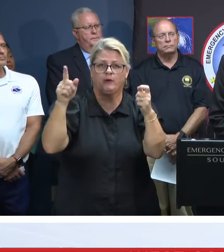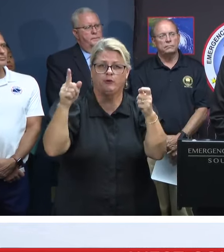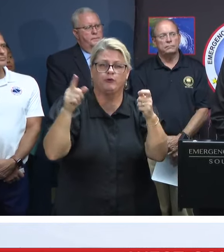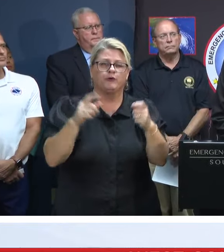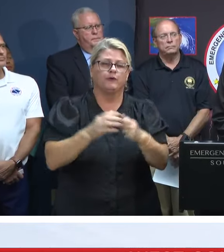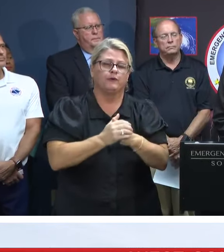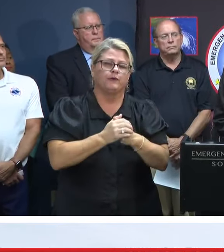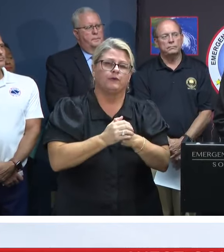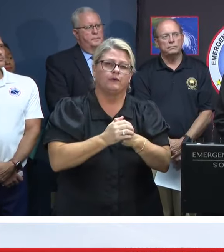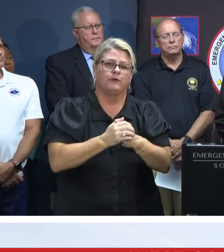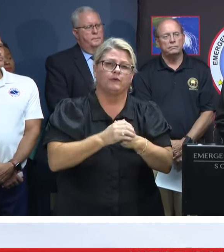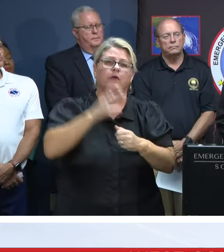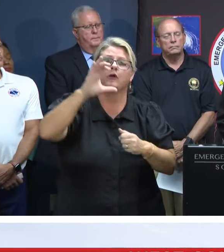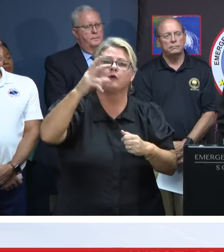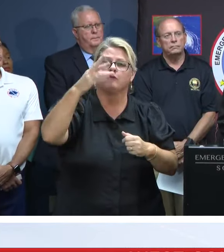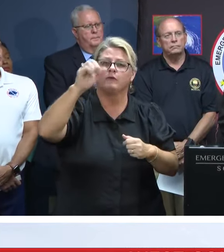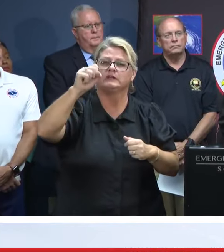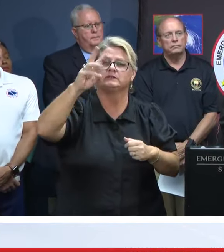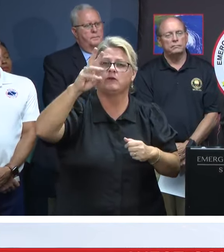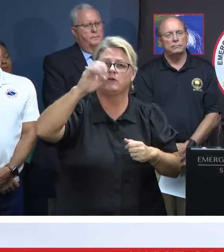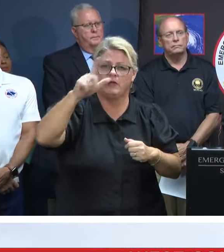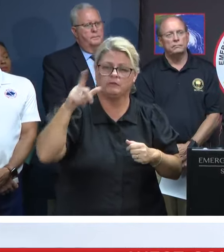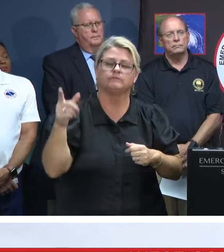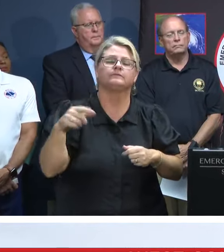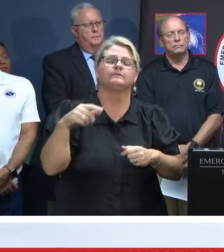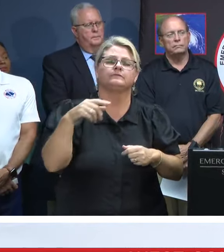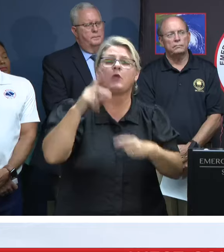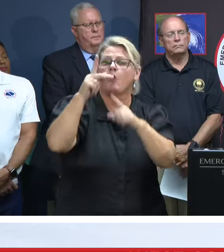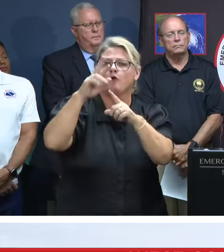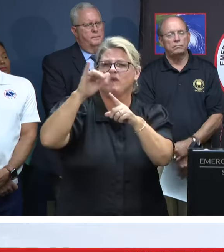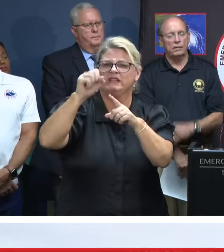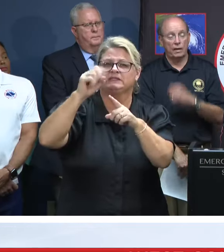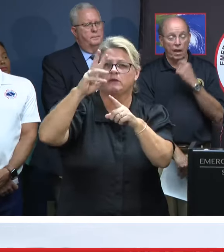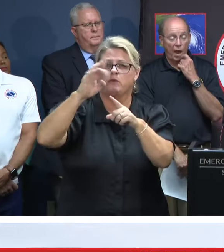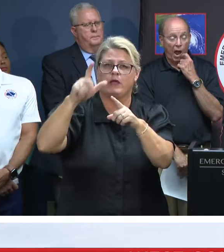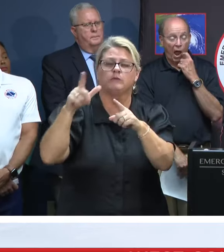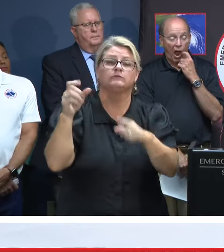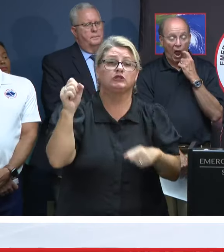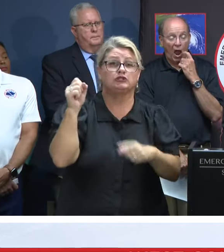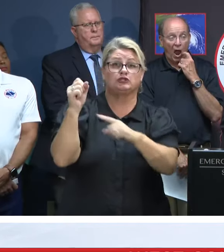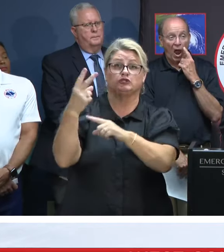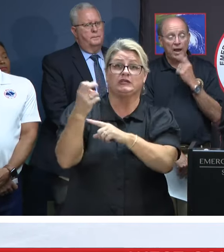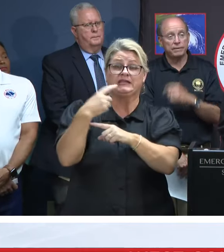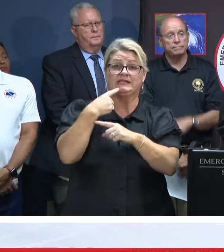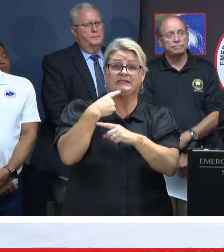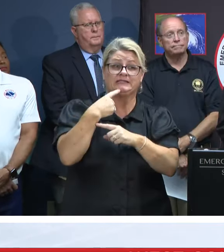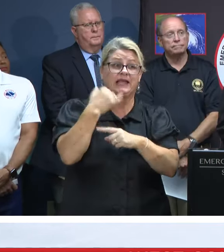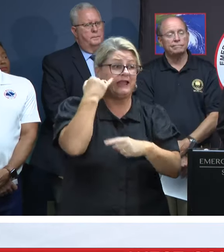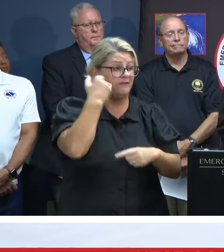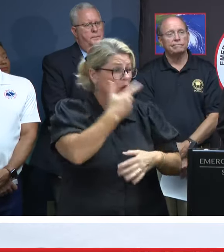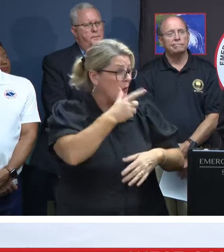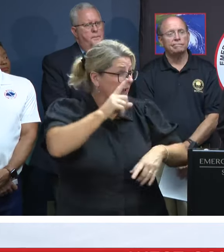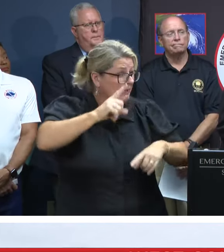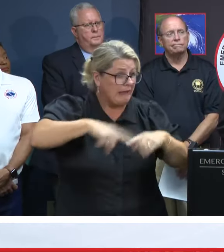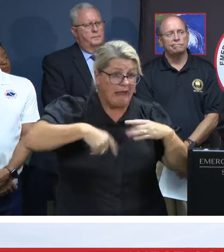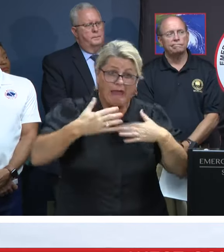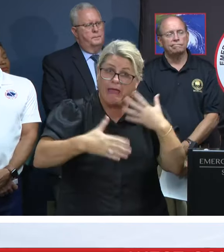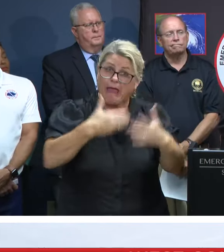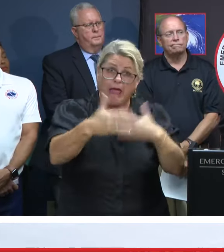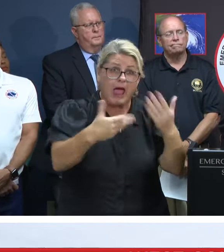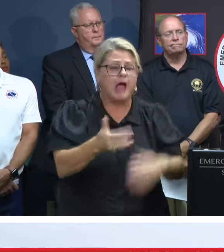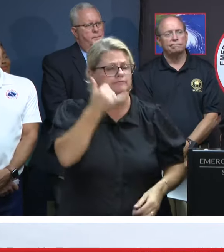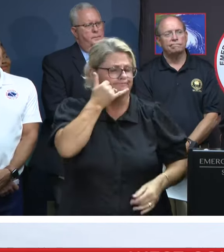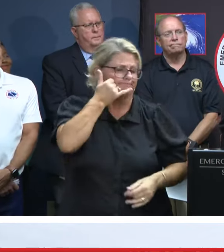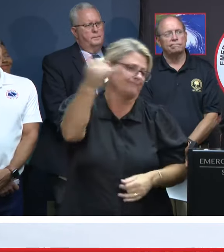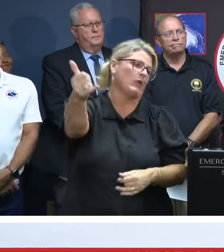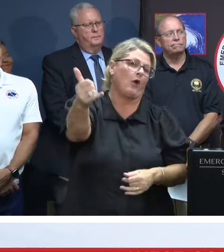Chris Whale, and she said if we can't get things moving fast enough to give her a